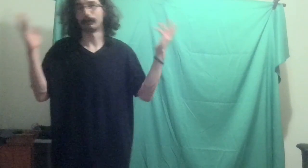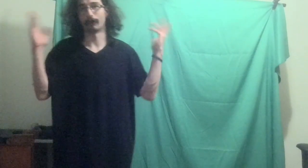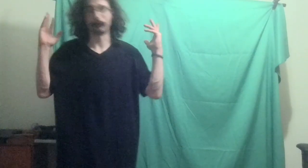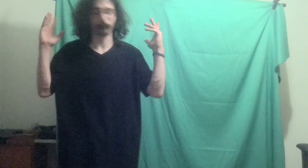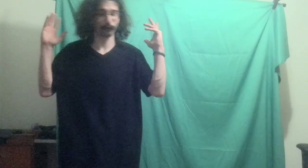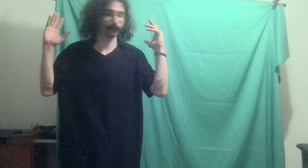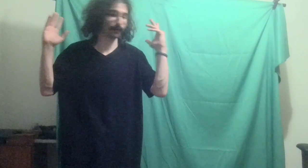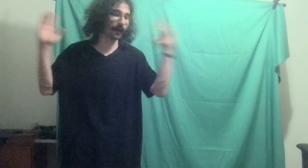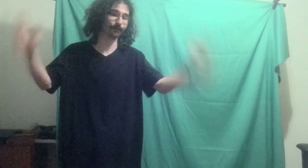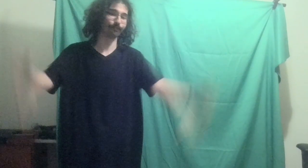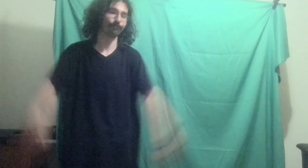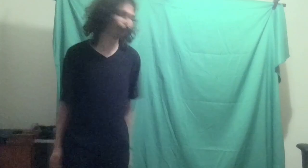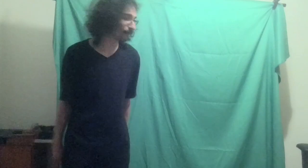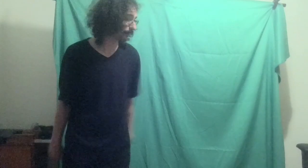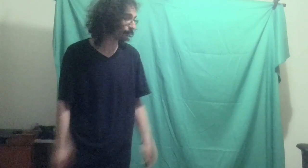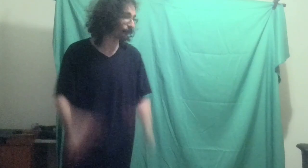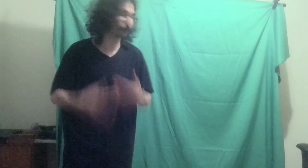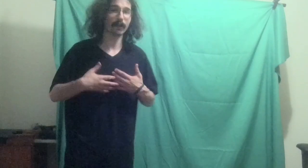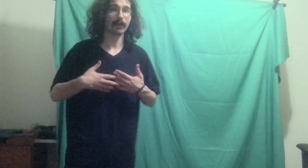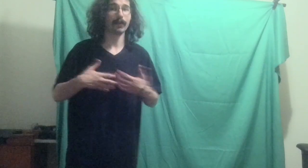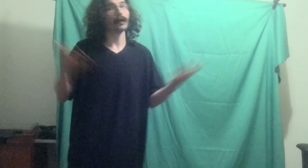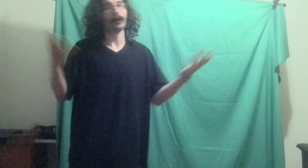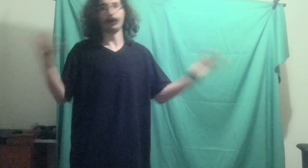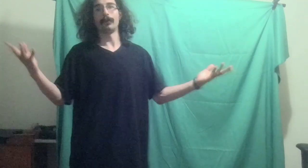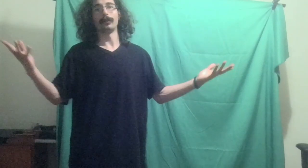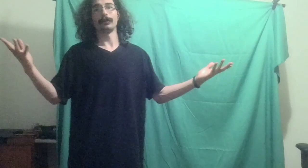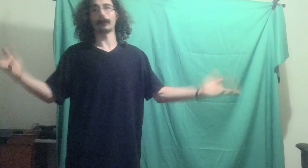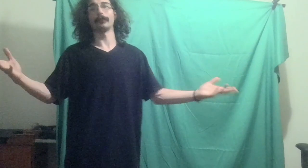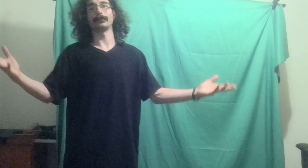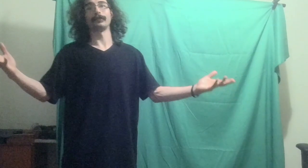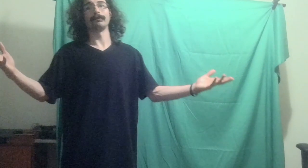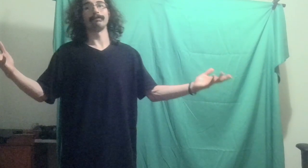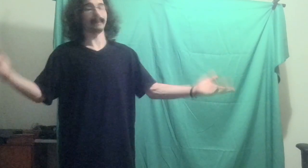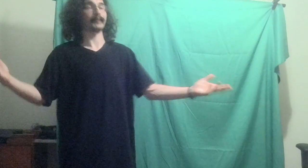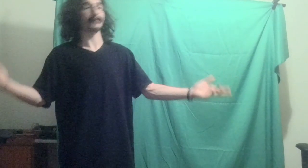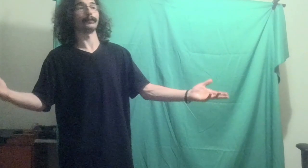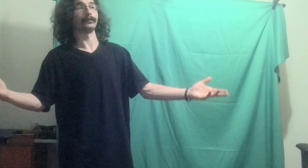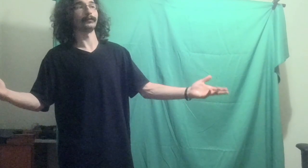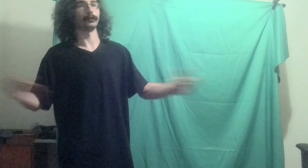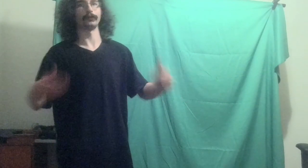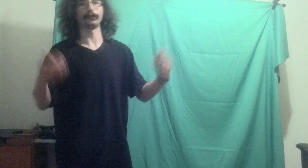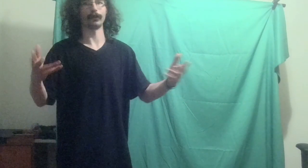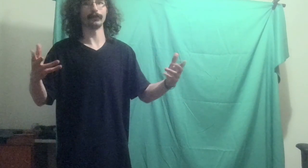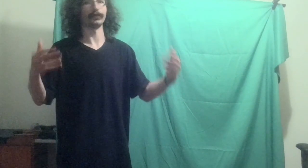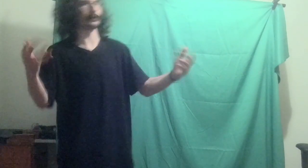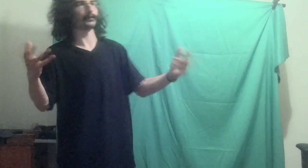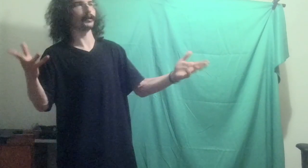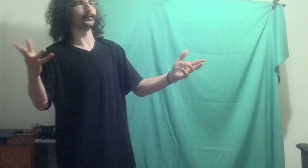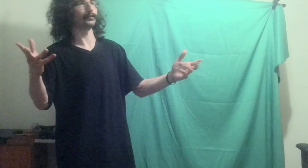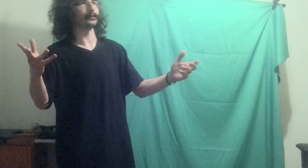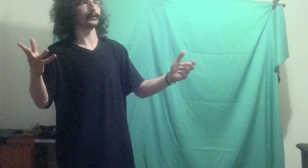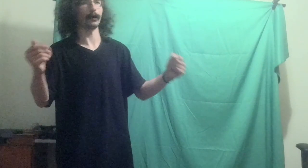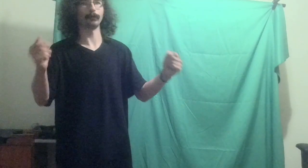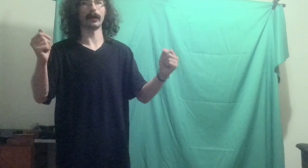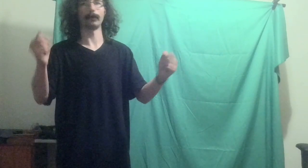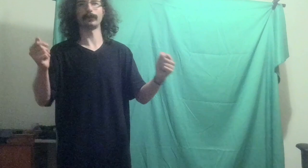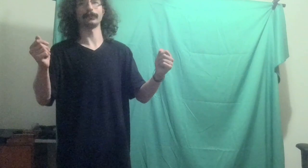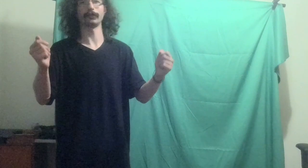unscripted, this is just Shards, myself, or Shards, himself, how am I supposed